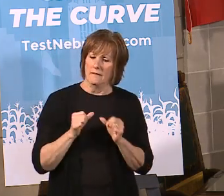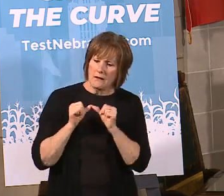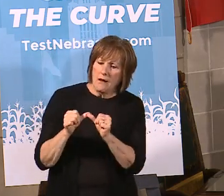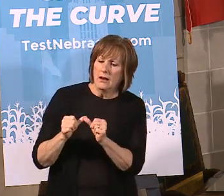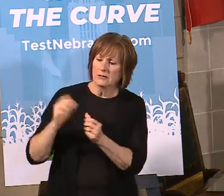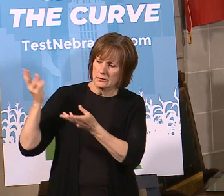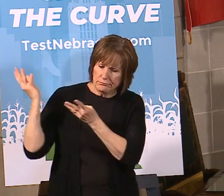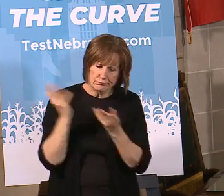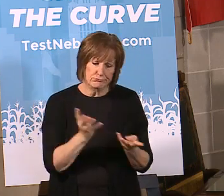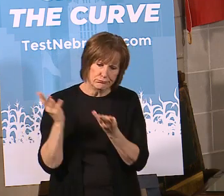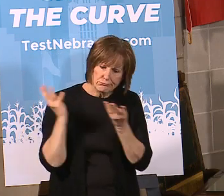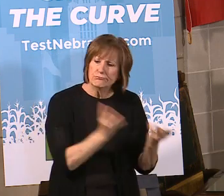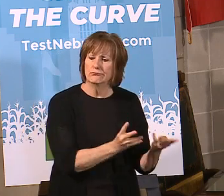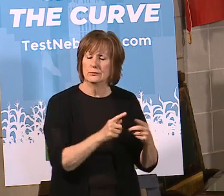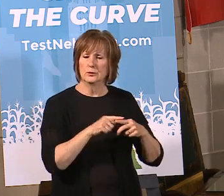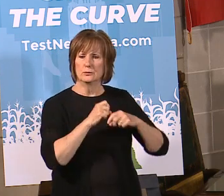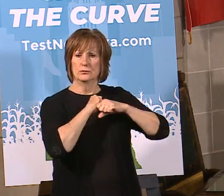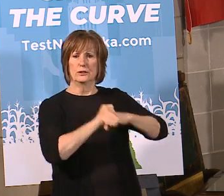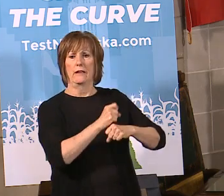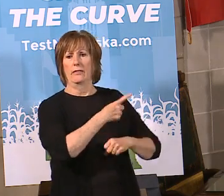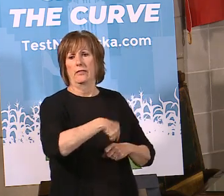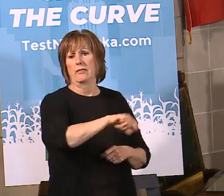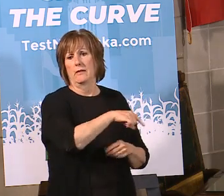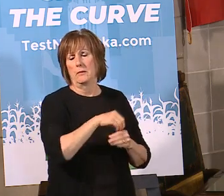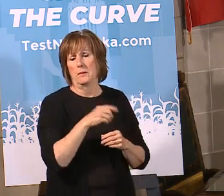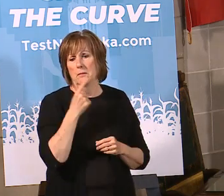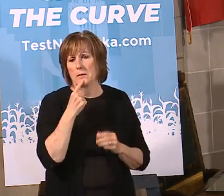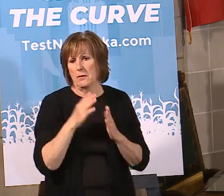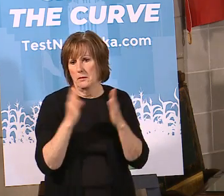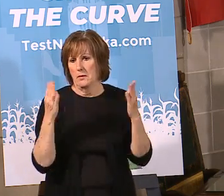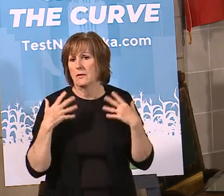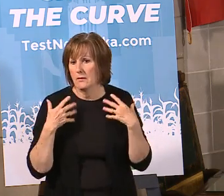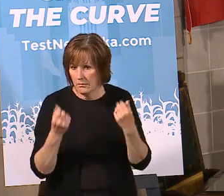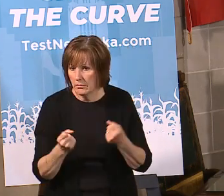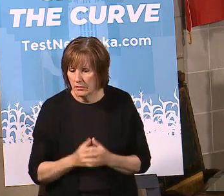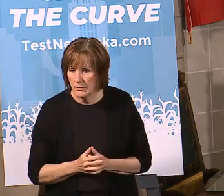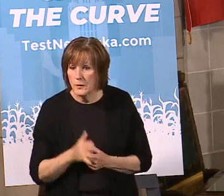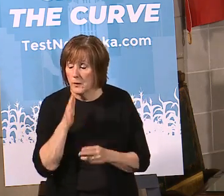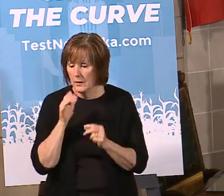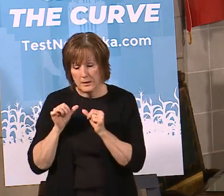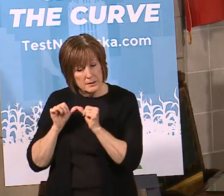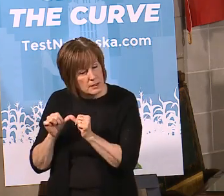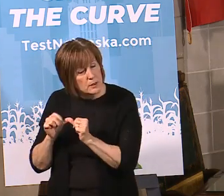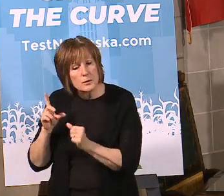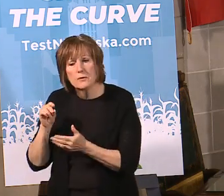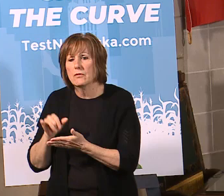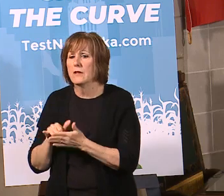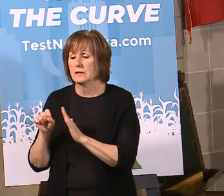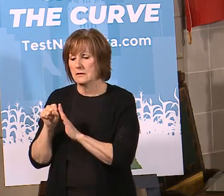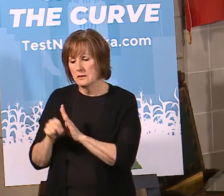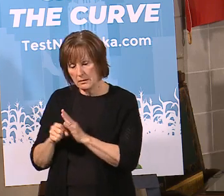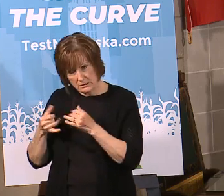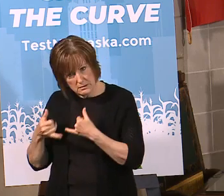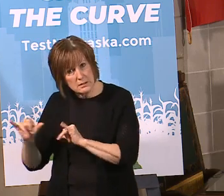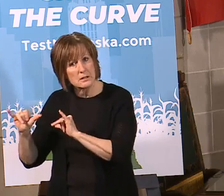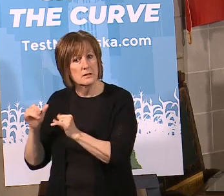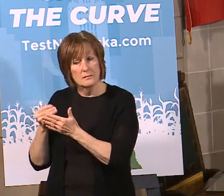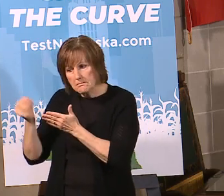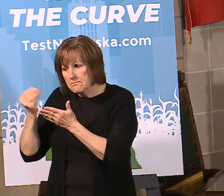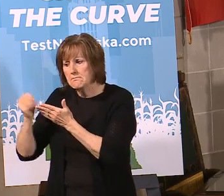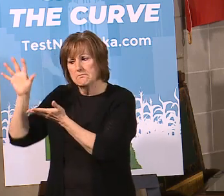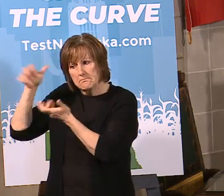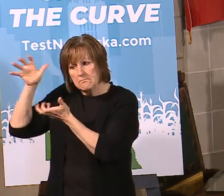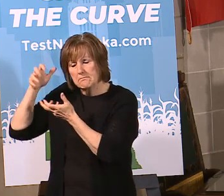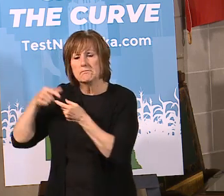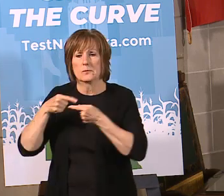of personal protective equipment in all of our public health districts. So we will continue to acquire that PPE and